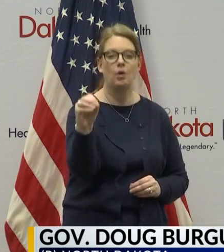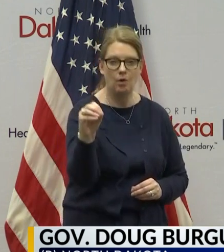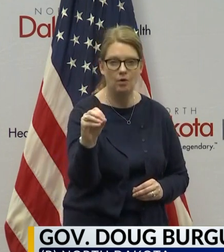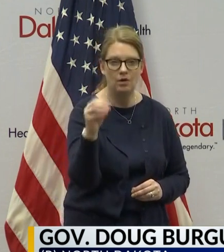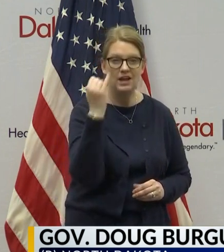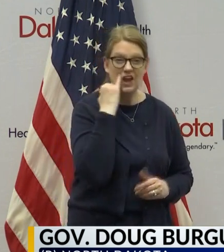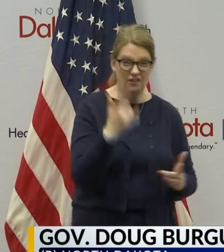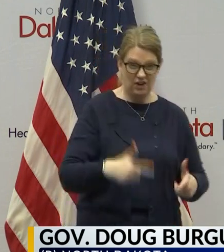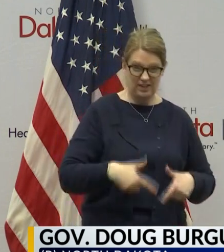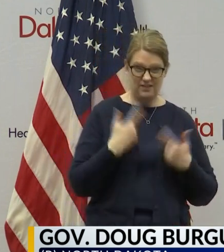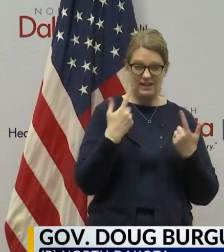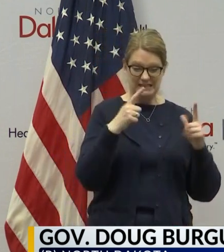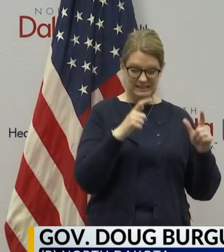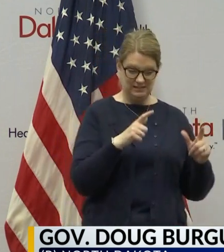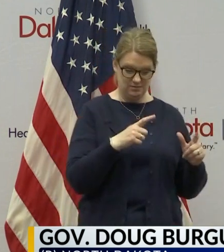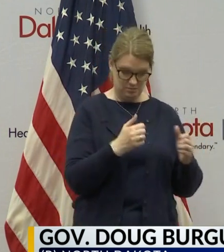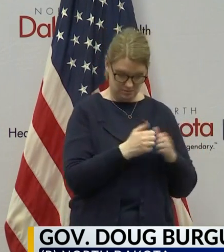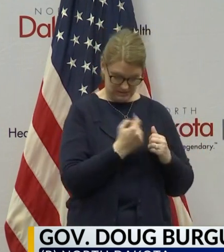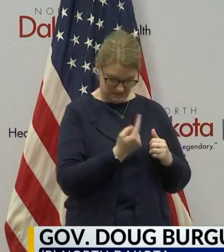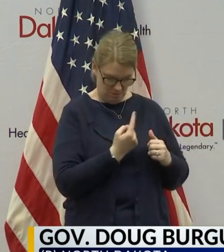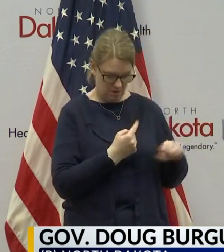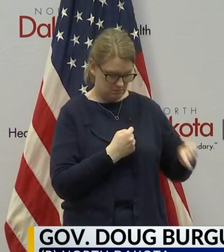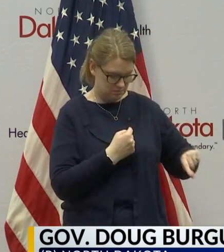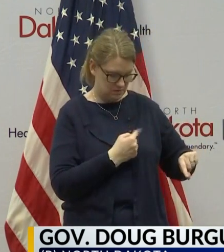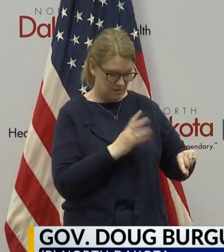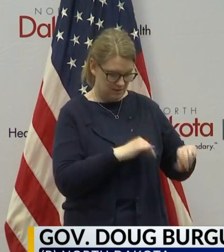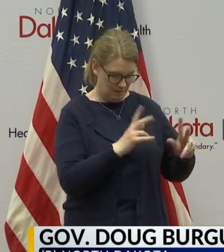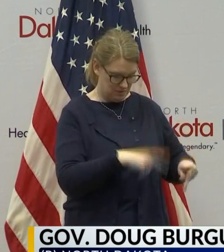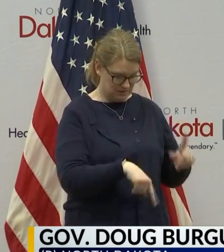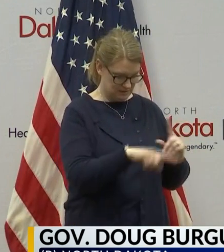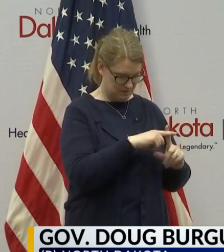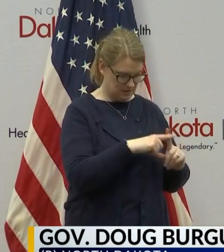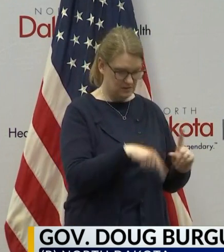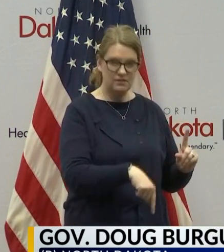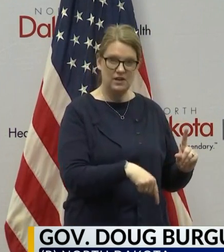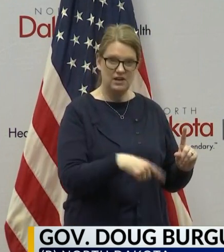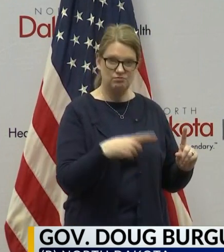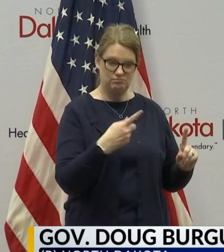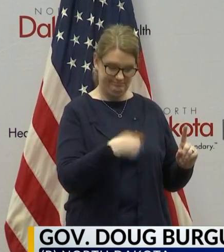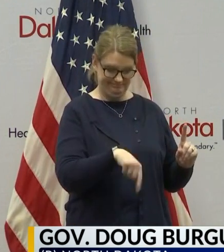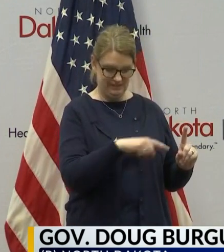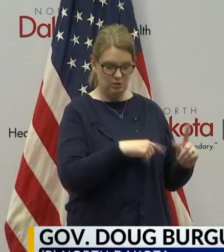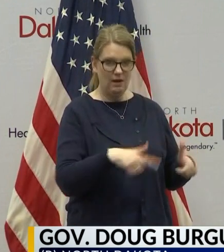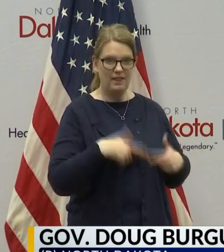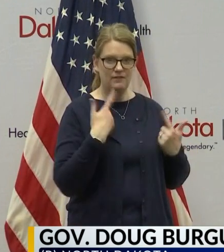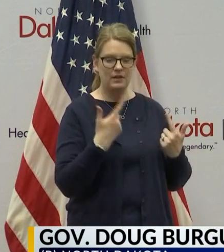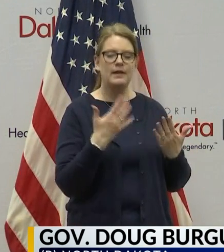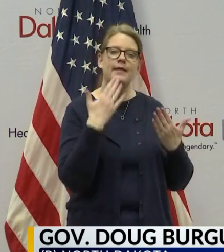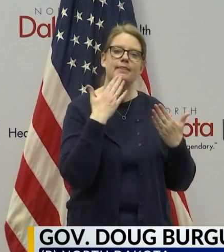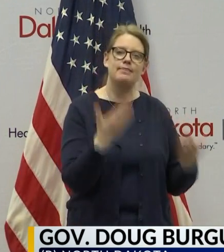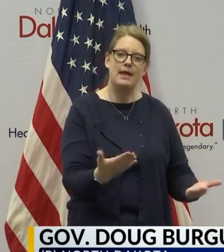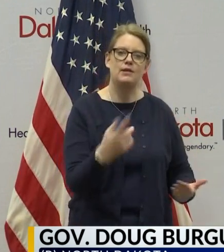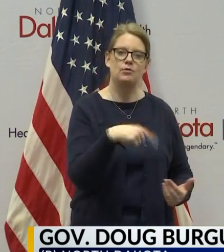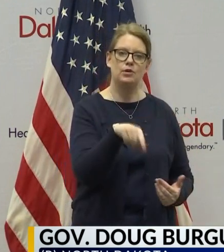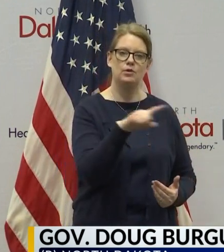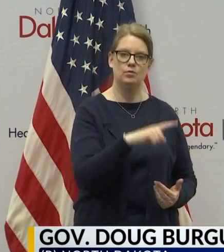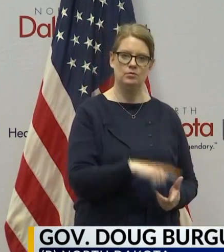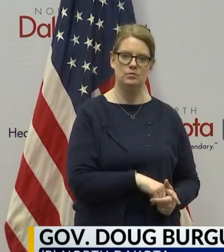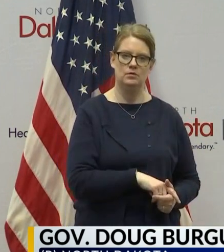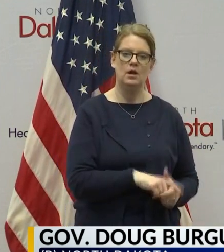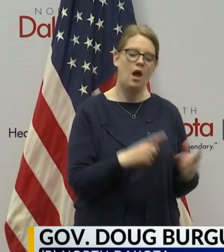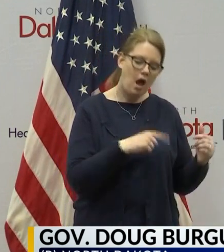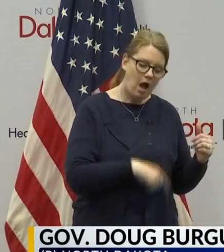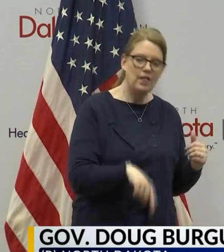who's tested positive for COVID and you're undergoing that quarantine with them, we say thank you to you because your actions